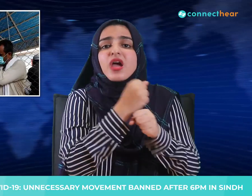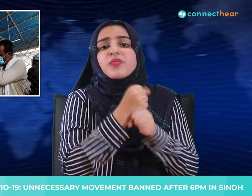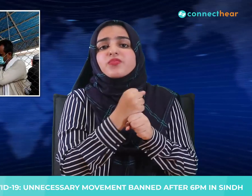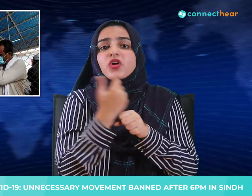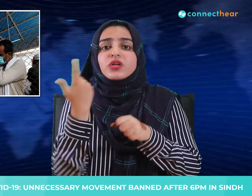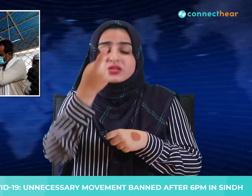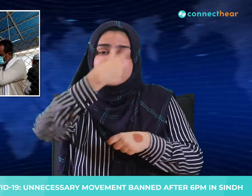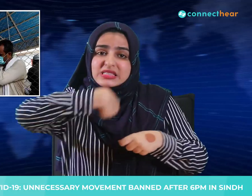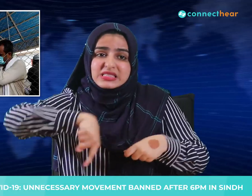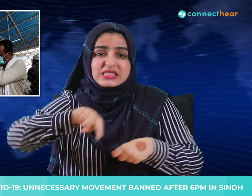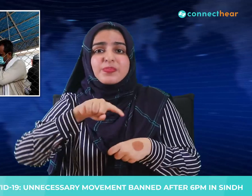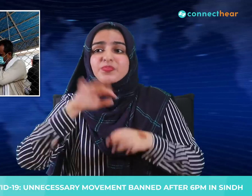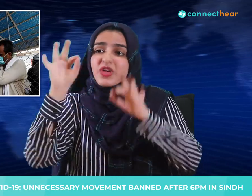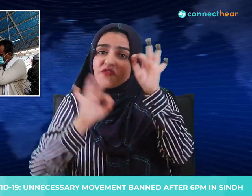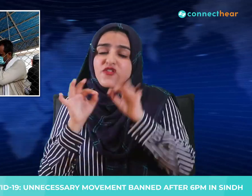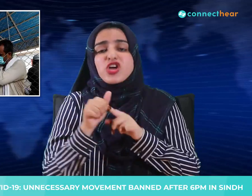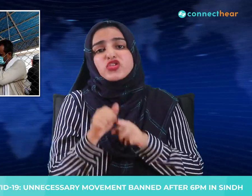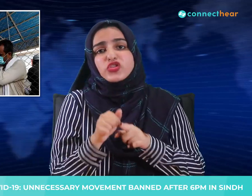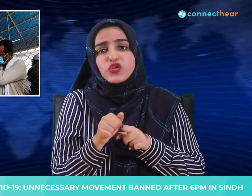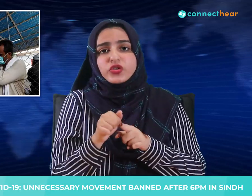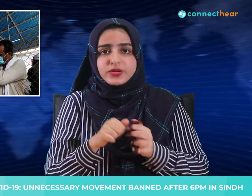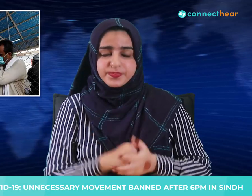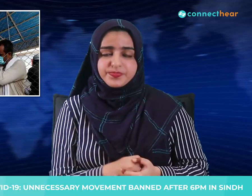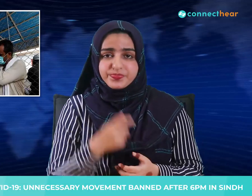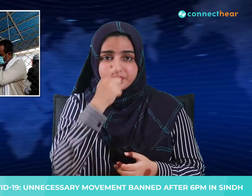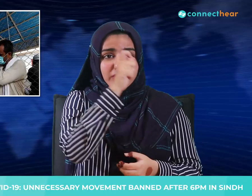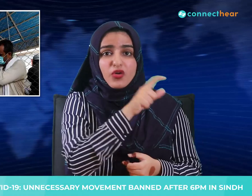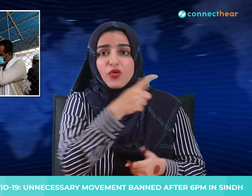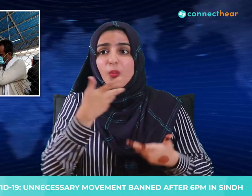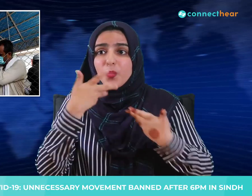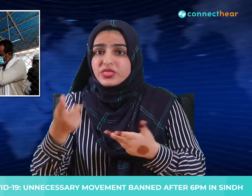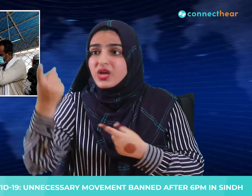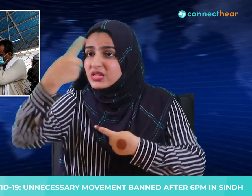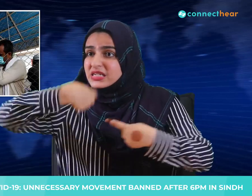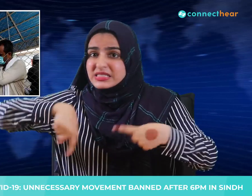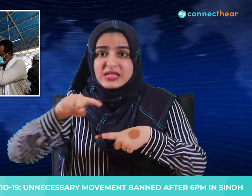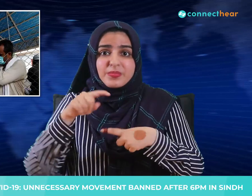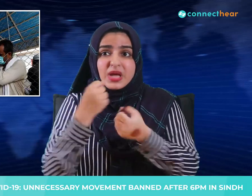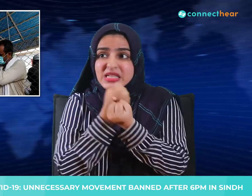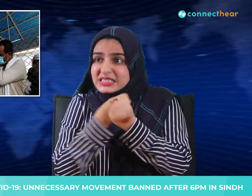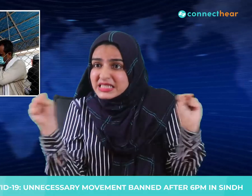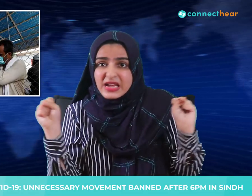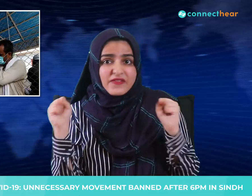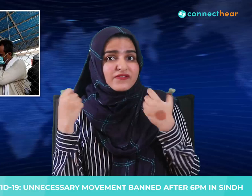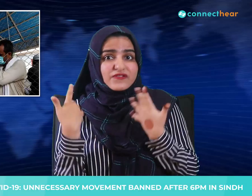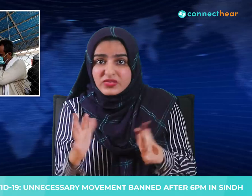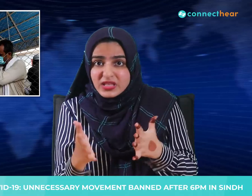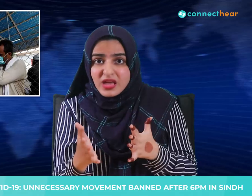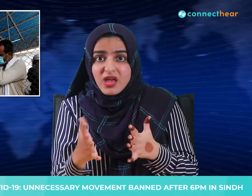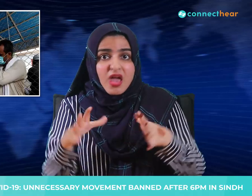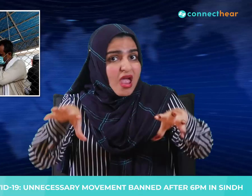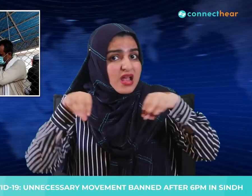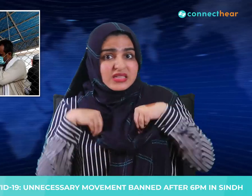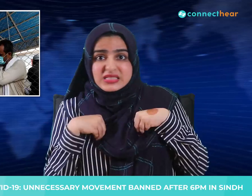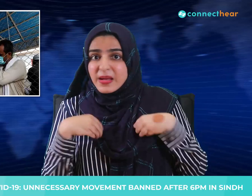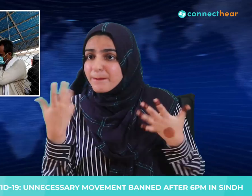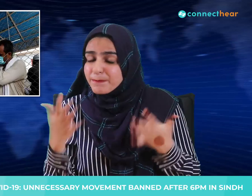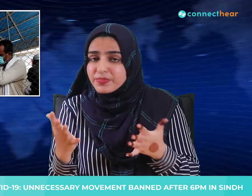interest of public health. He said that if precautions are not taken seriously, nothing will remain under